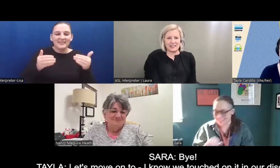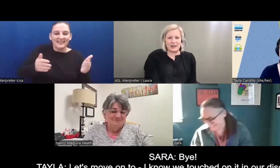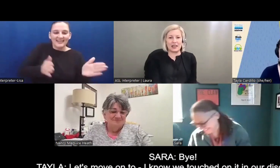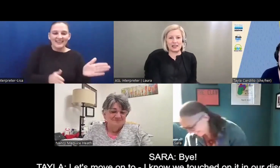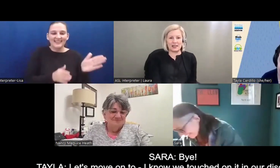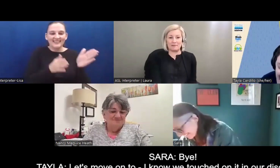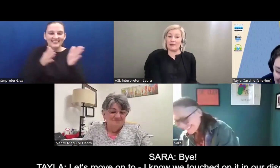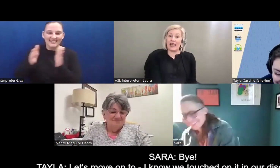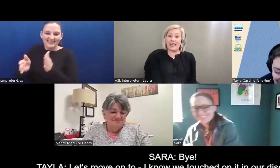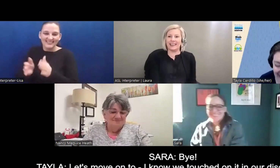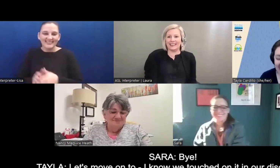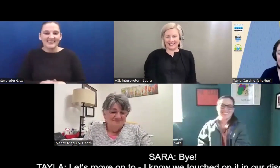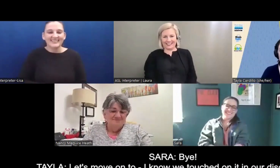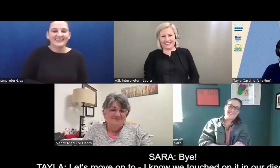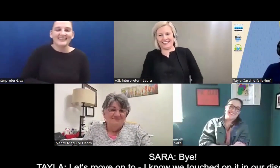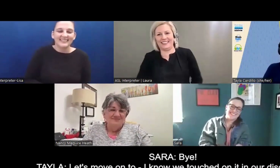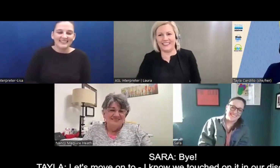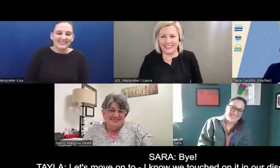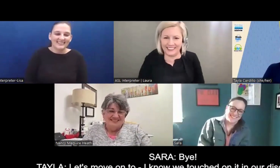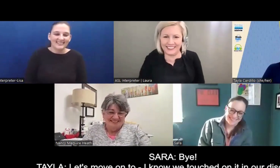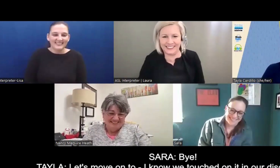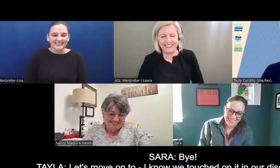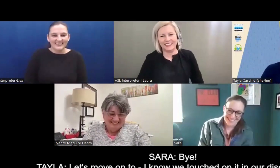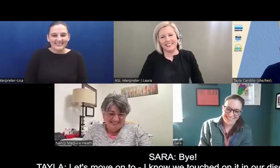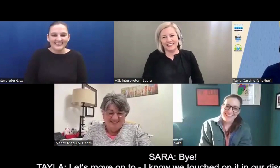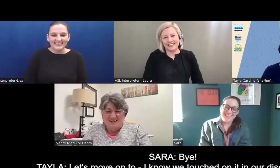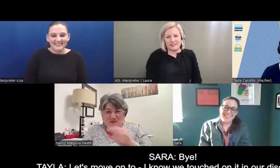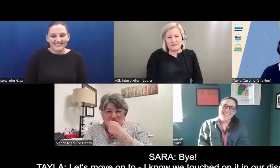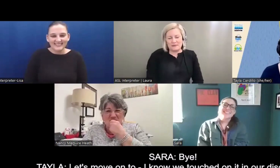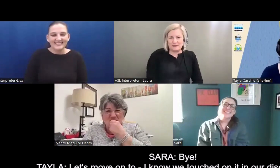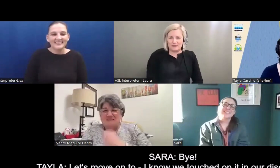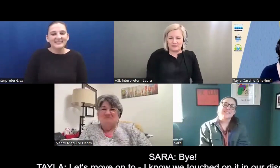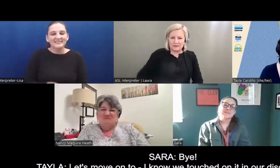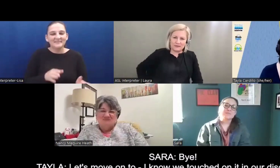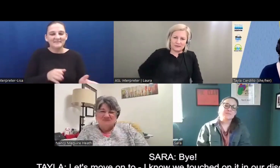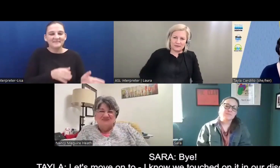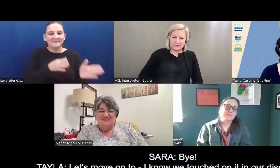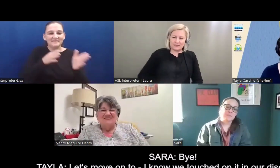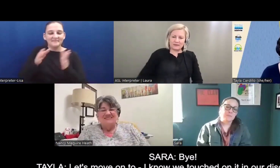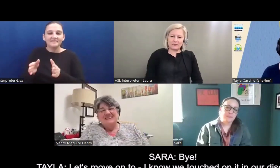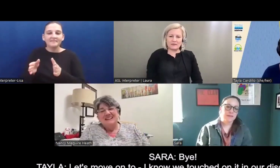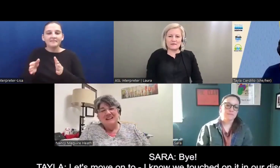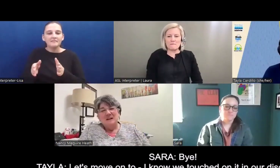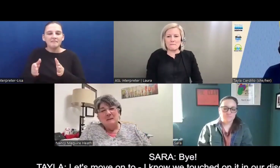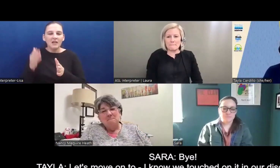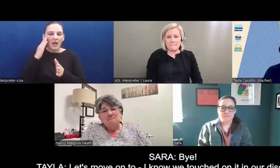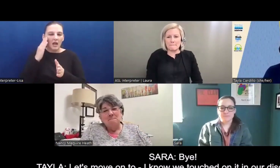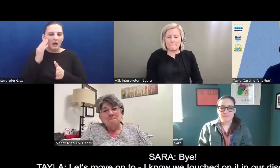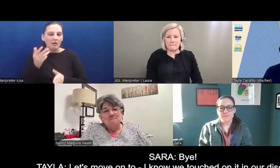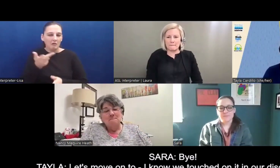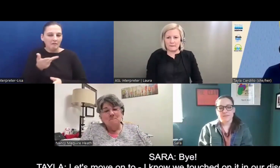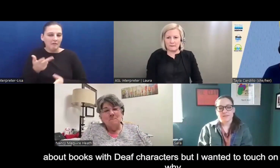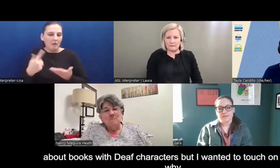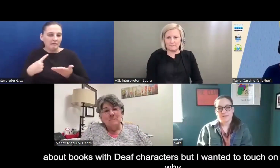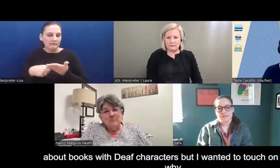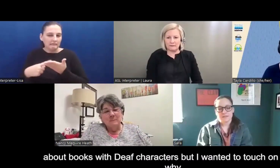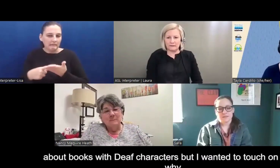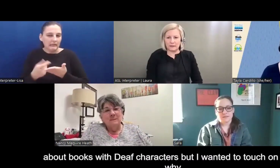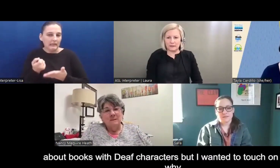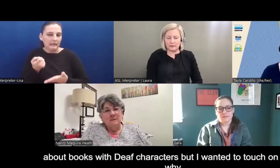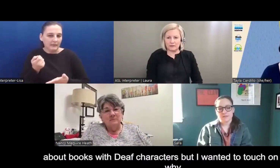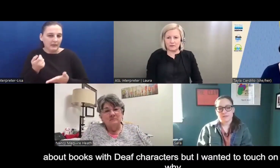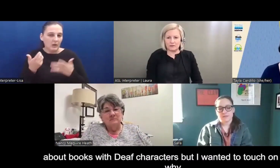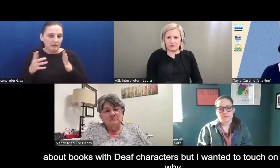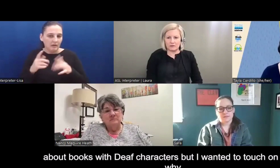um, let's move on to, I know that we touched on it a little bit in our discussion about